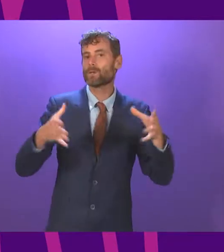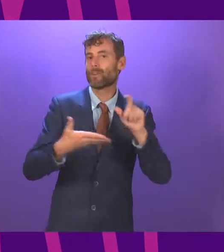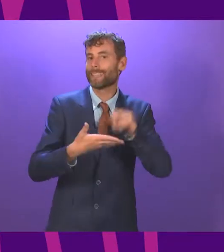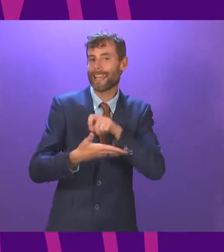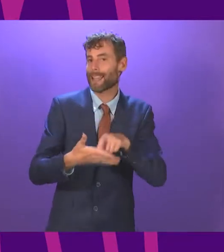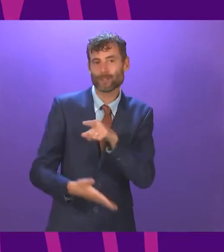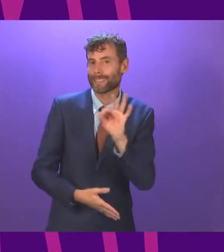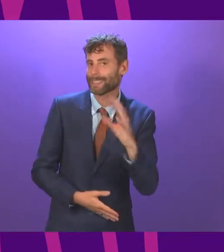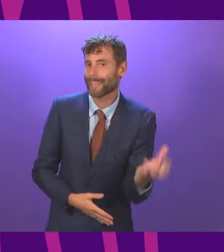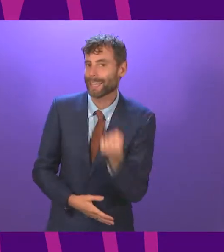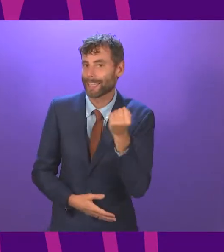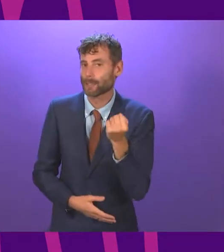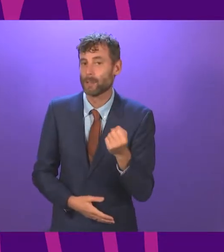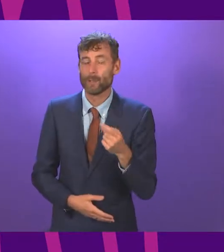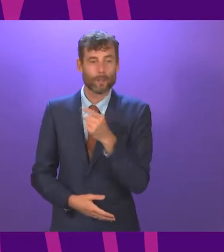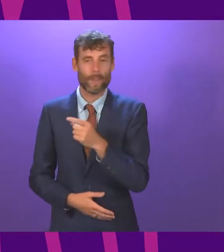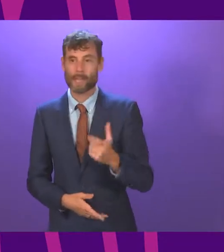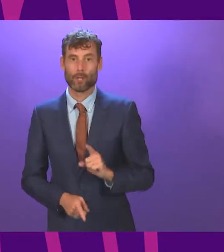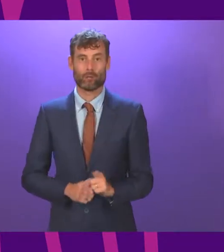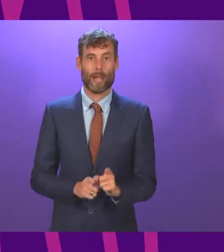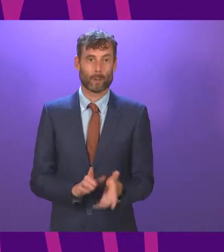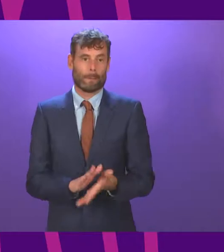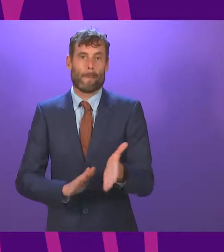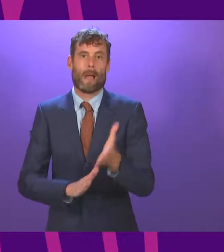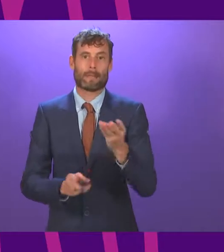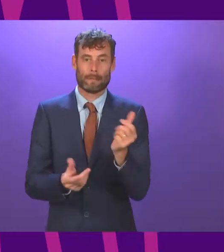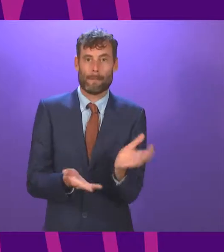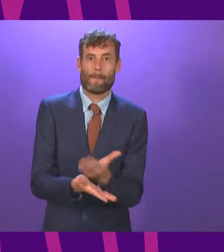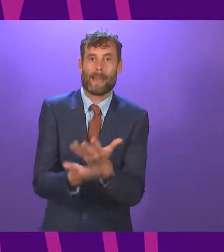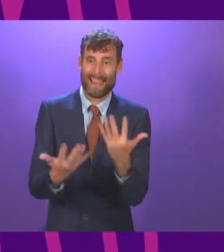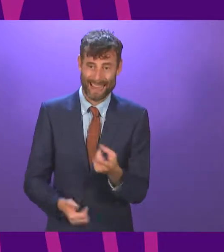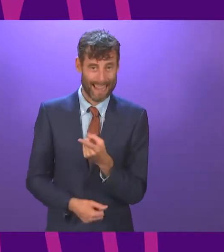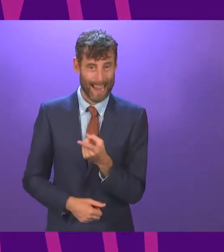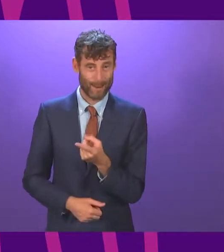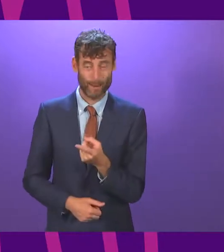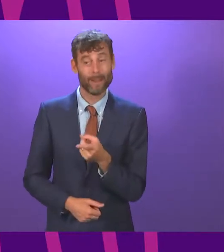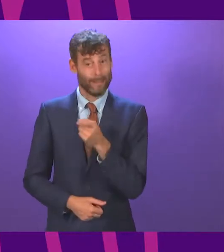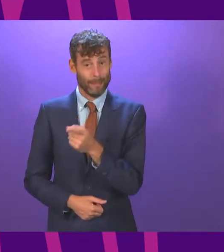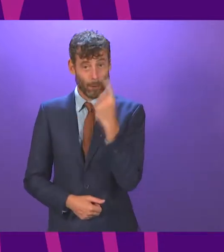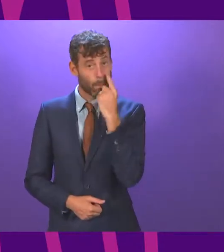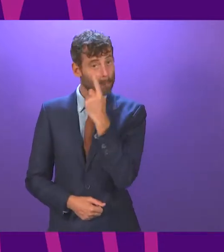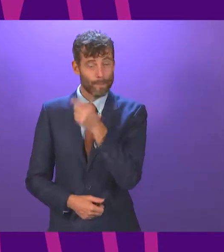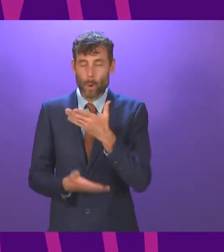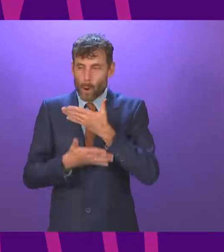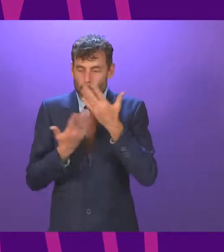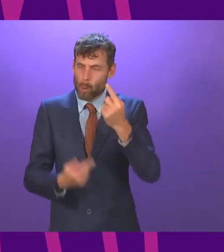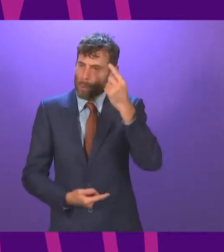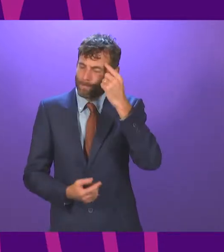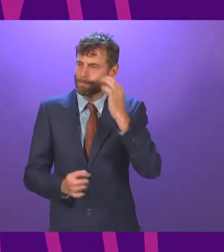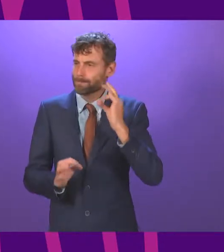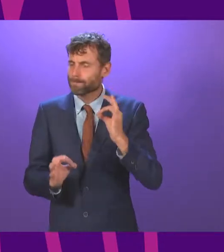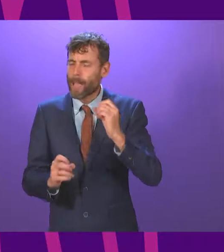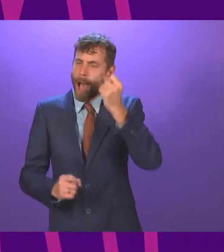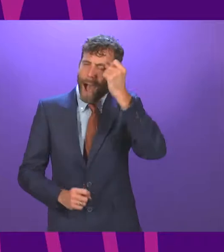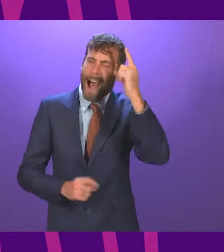new passengers for the government limos. I suspect in the absence of any serious ideas from the SNP, we'll come